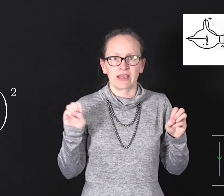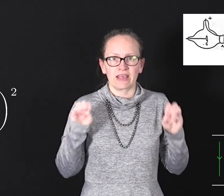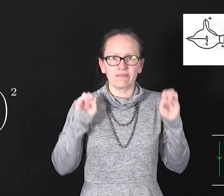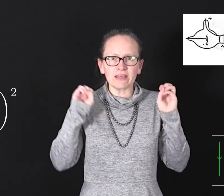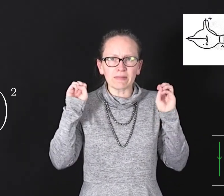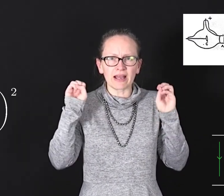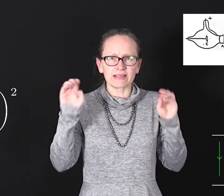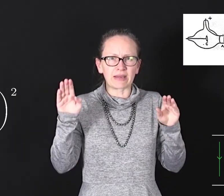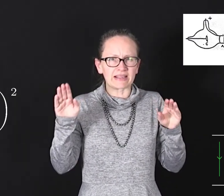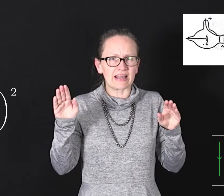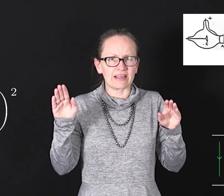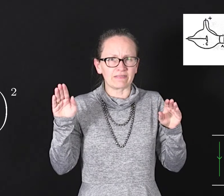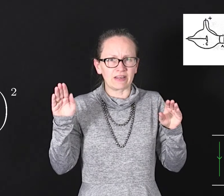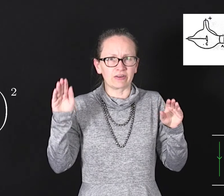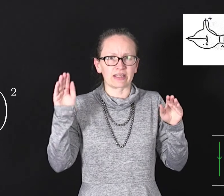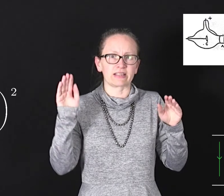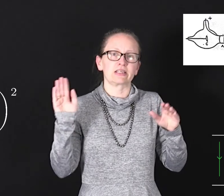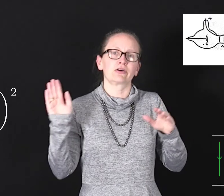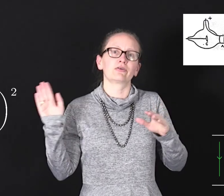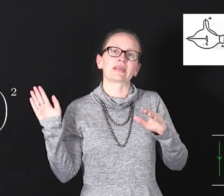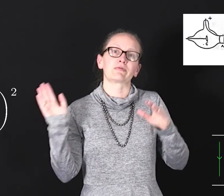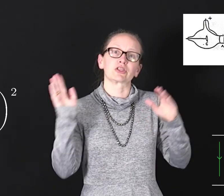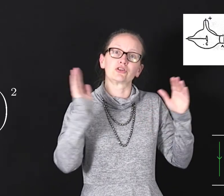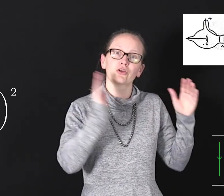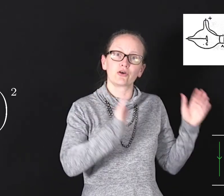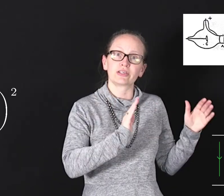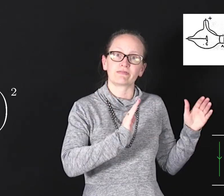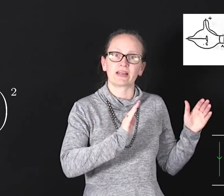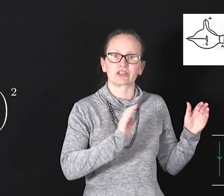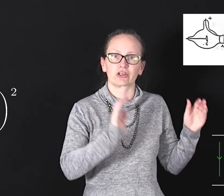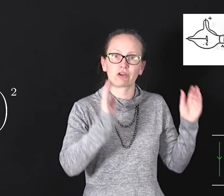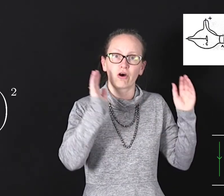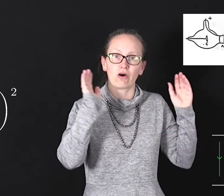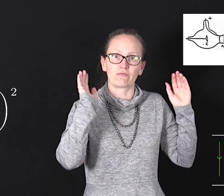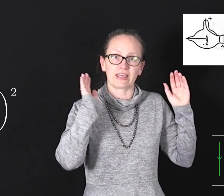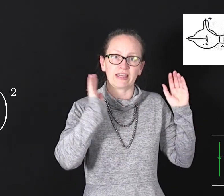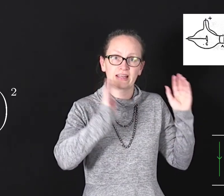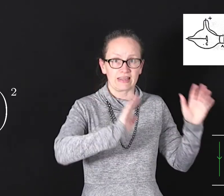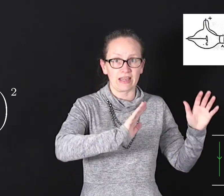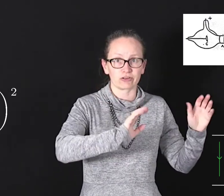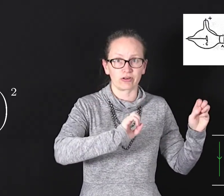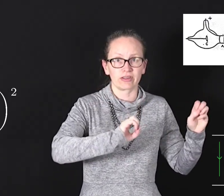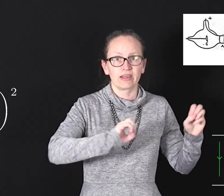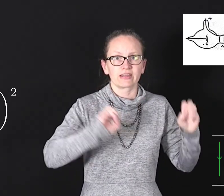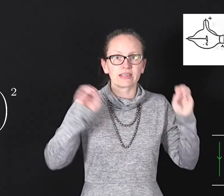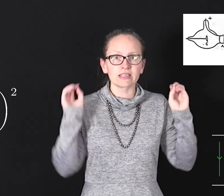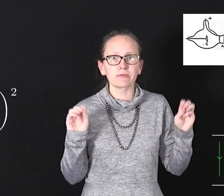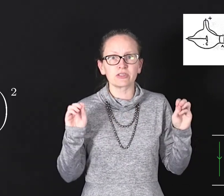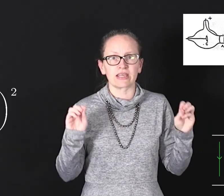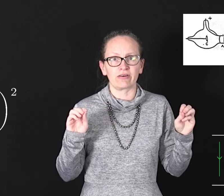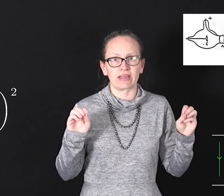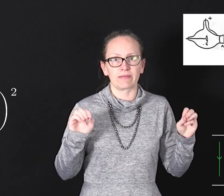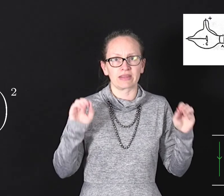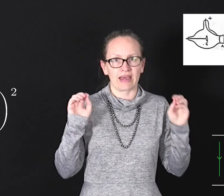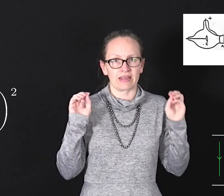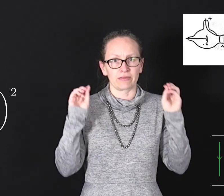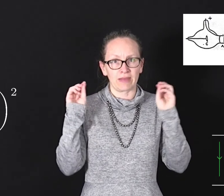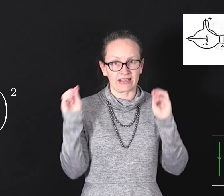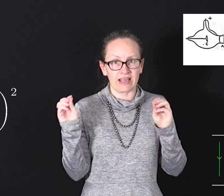If he applied a magnetic field until there was no deflection of the electron, this would tell him that the magnetic